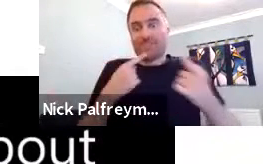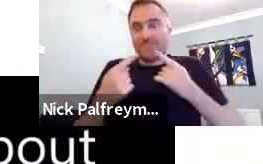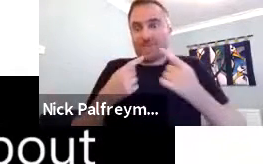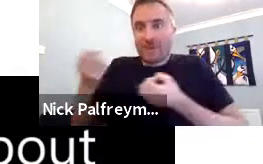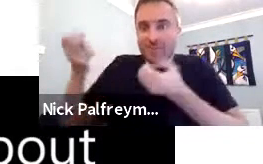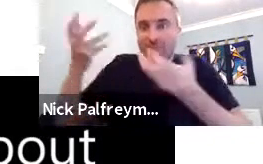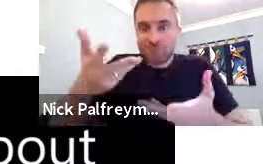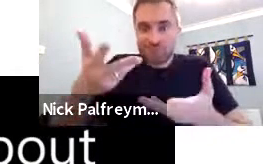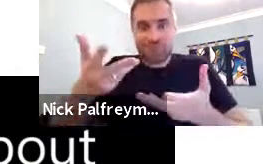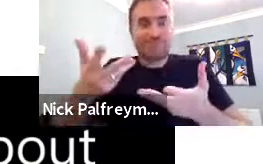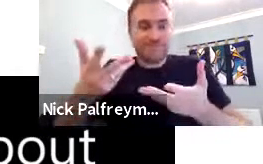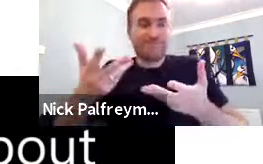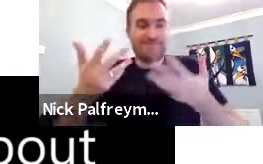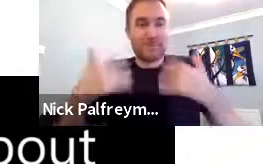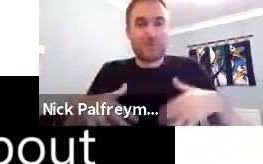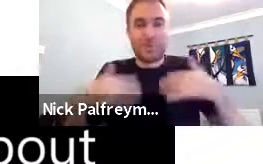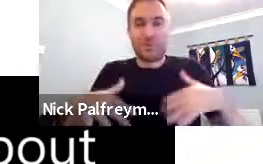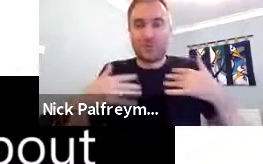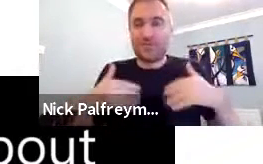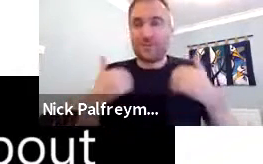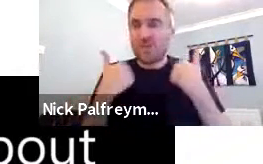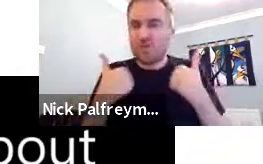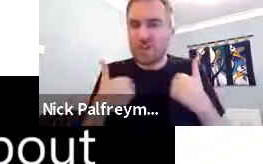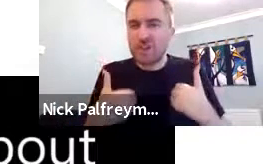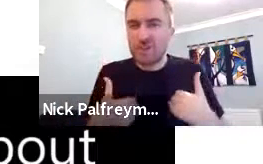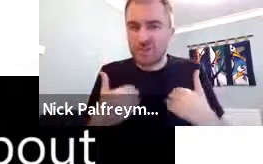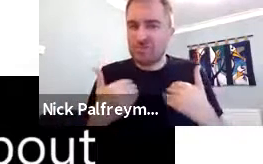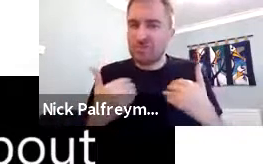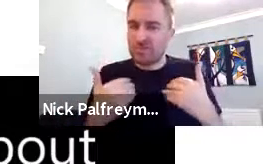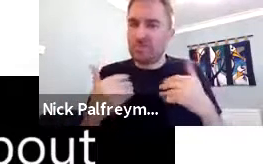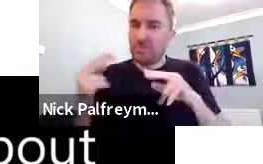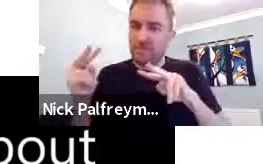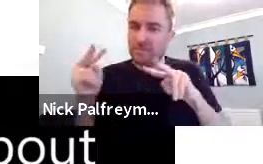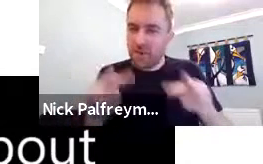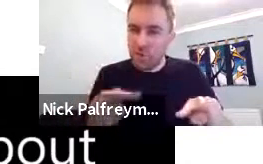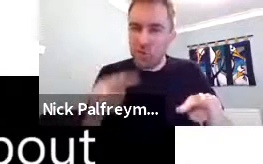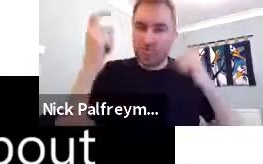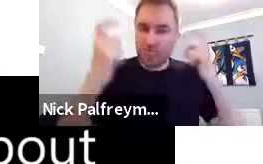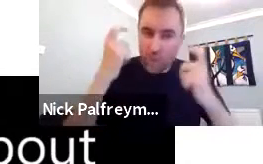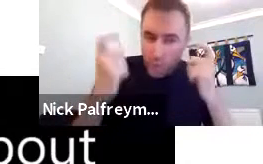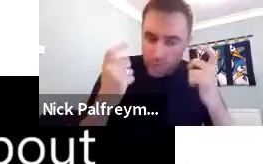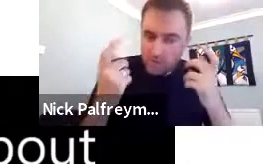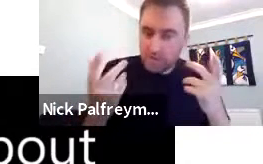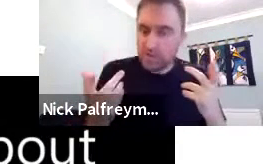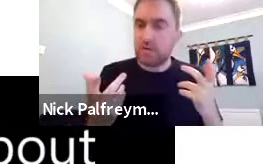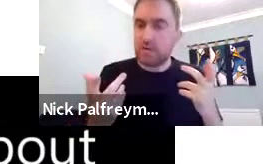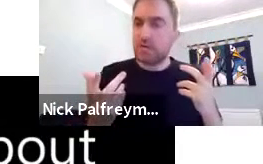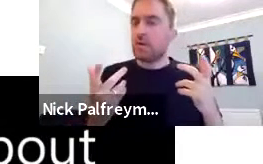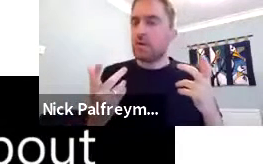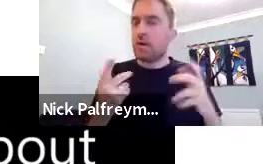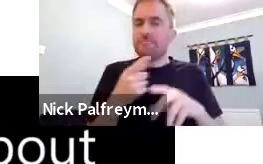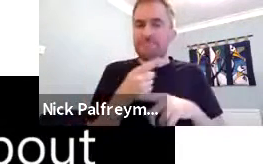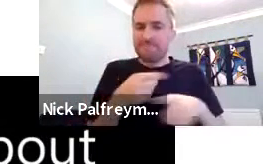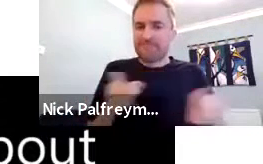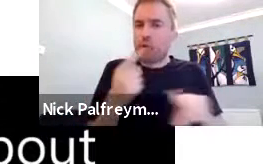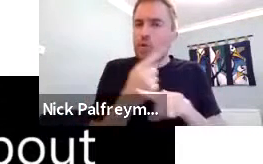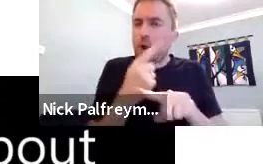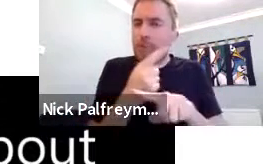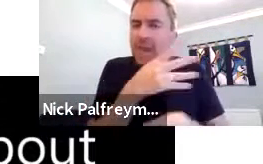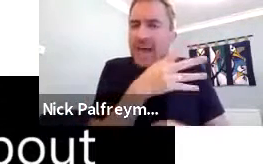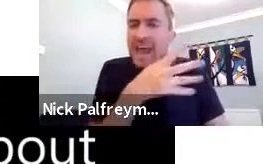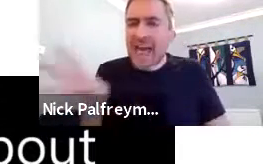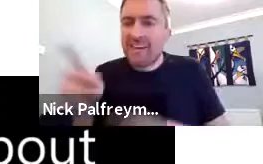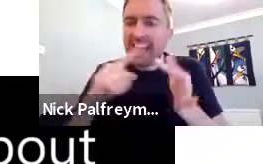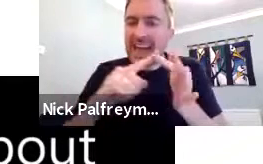So that's a lot of information to throw at you all, lots of thought